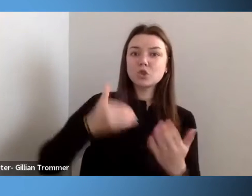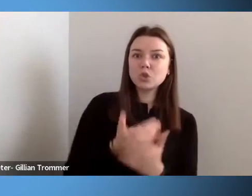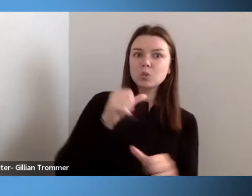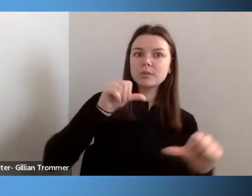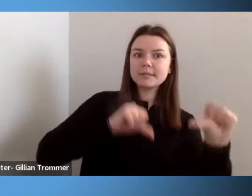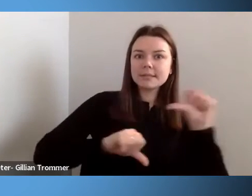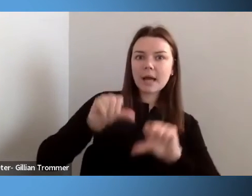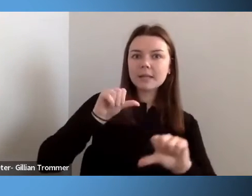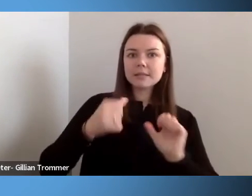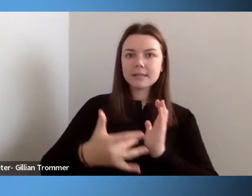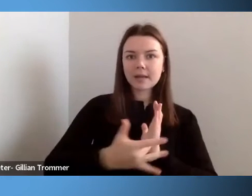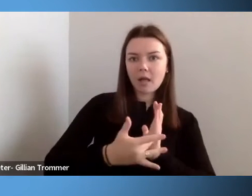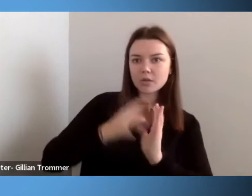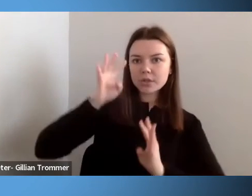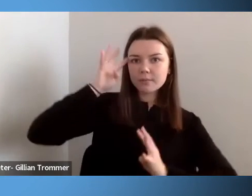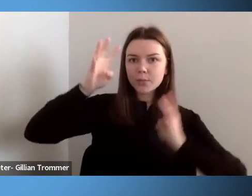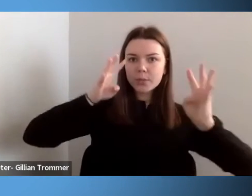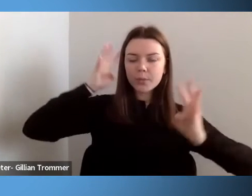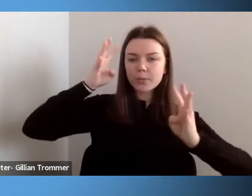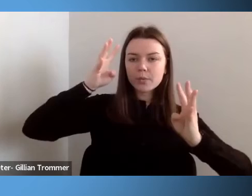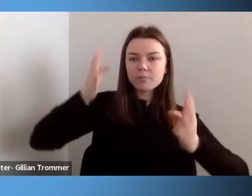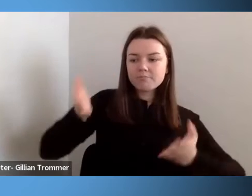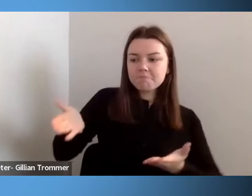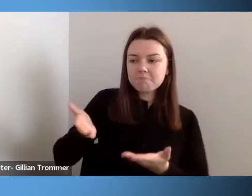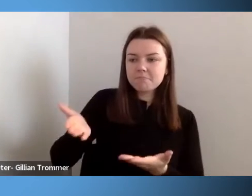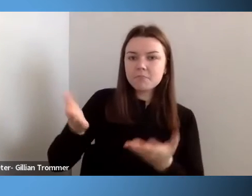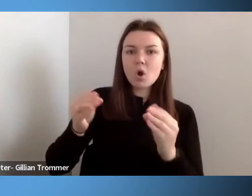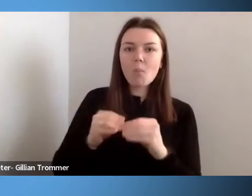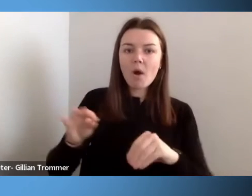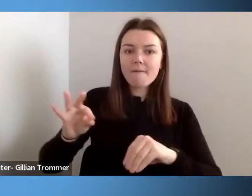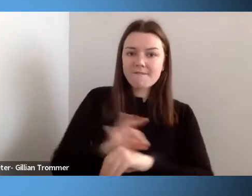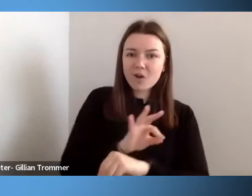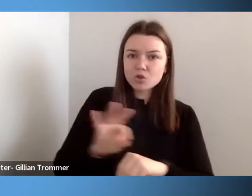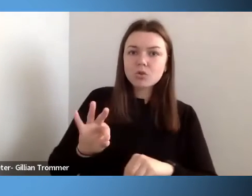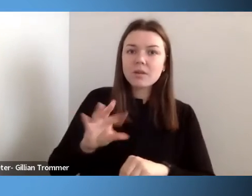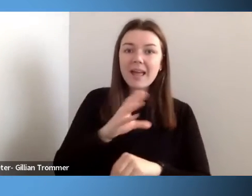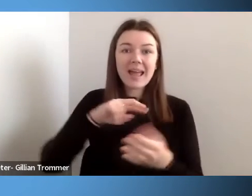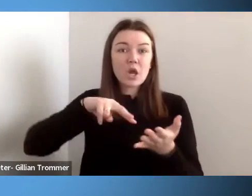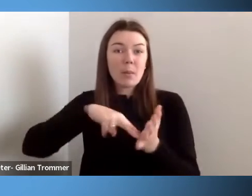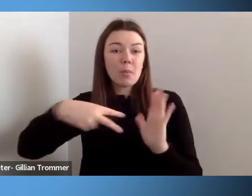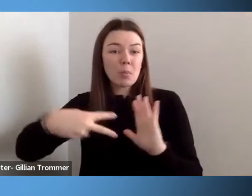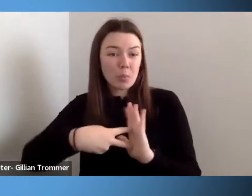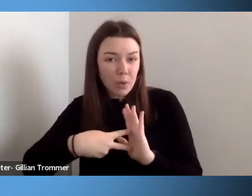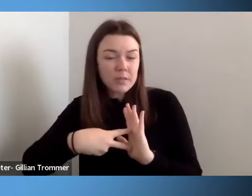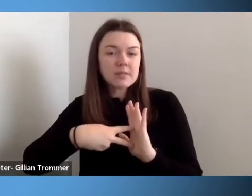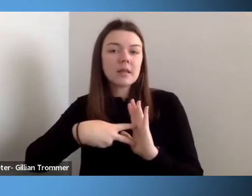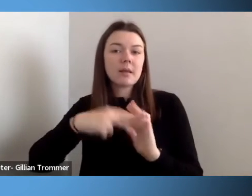driving a more functional and purposely constructed environment.